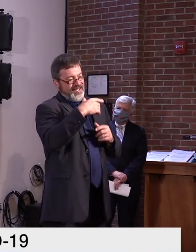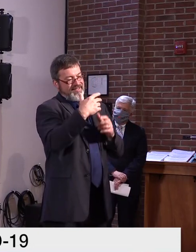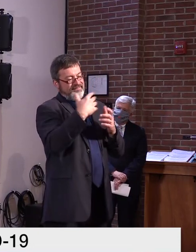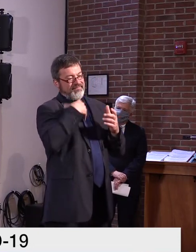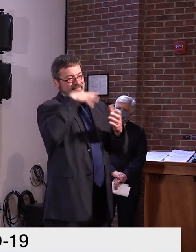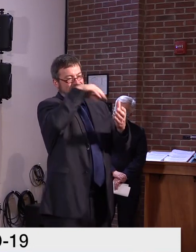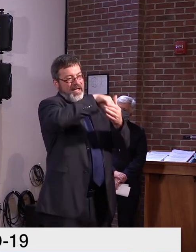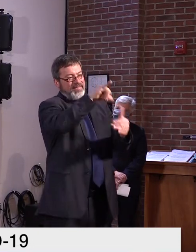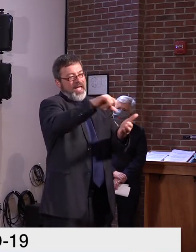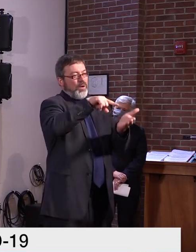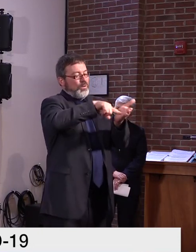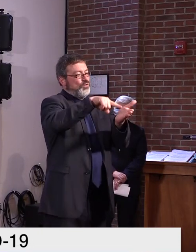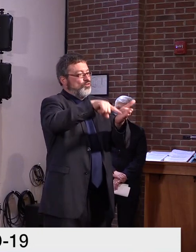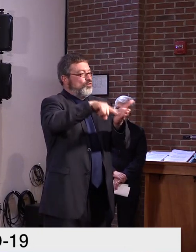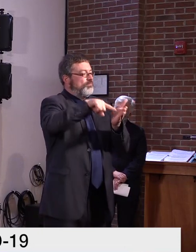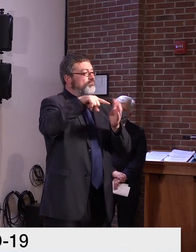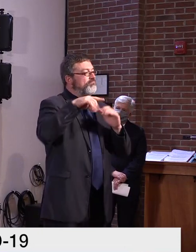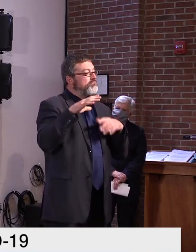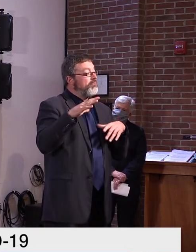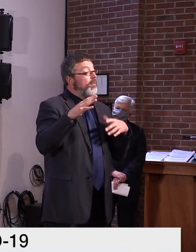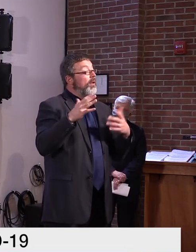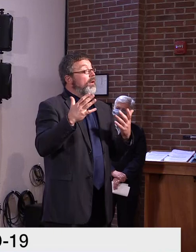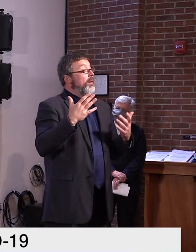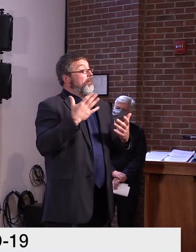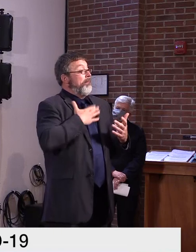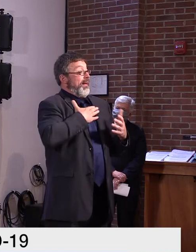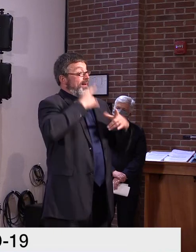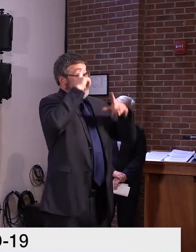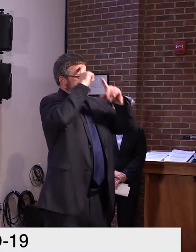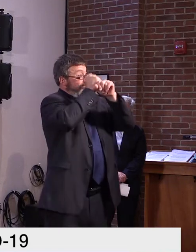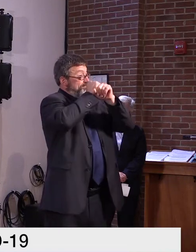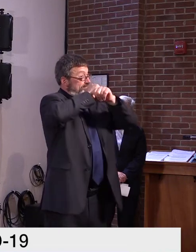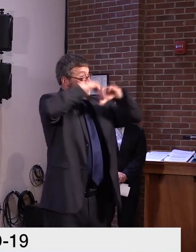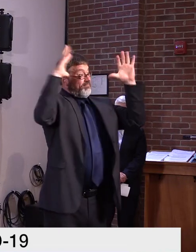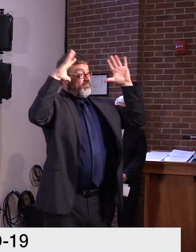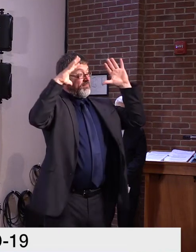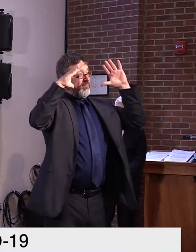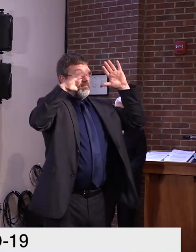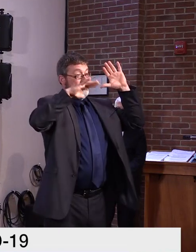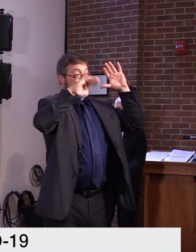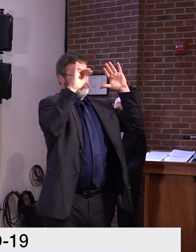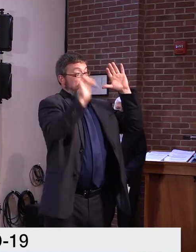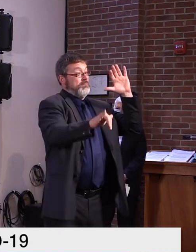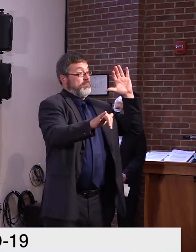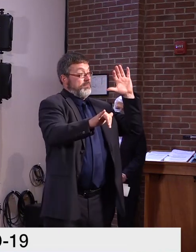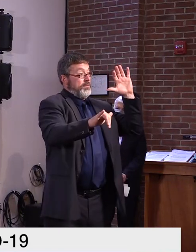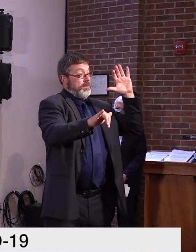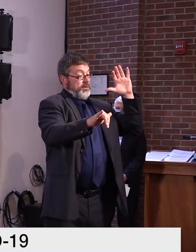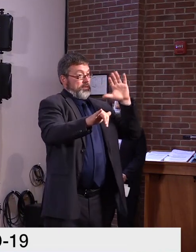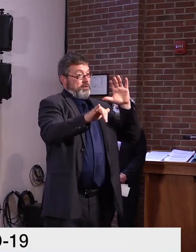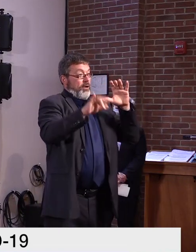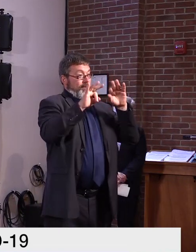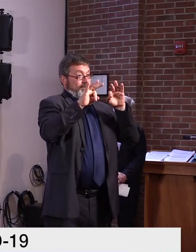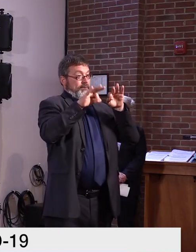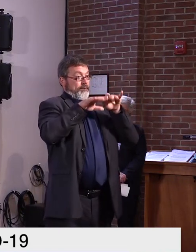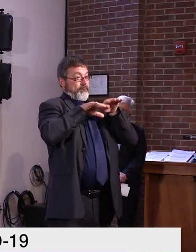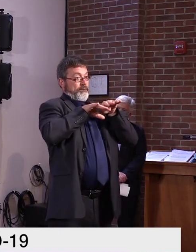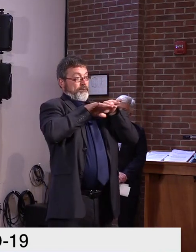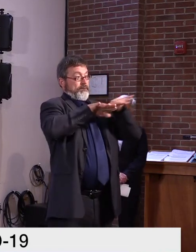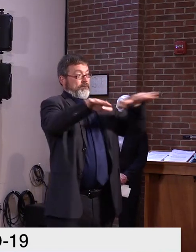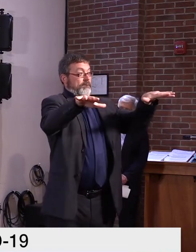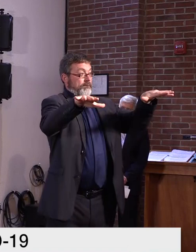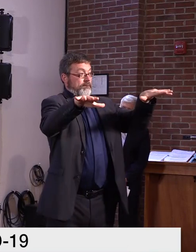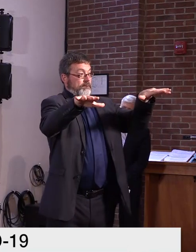was in the two percent range. So, keep that in mind. Uh, it more or less confirmed